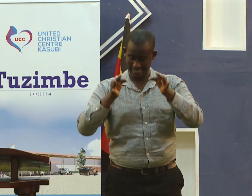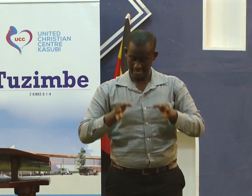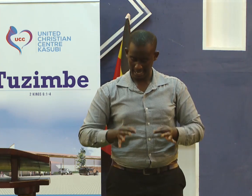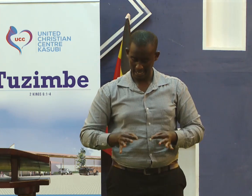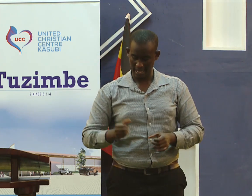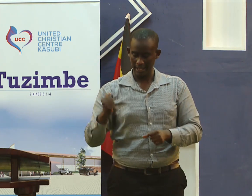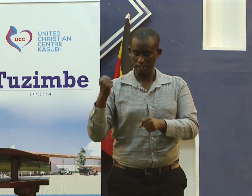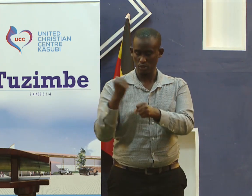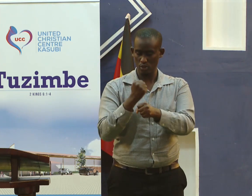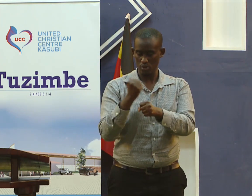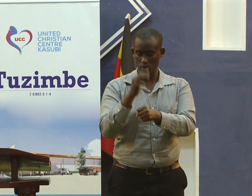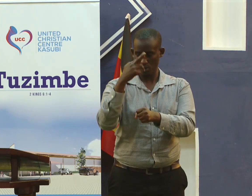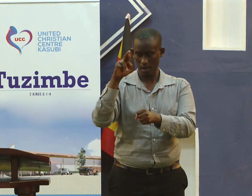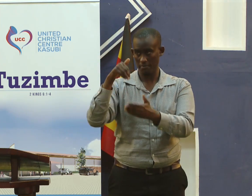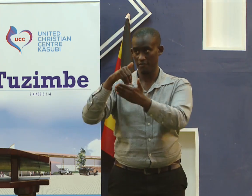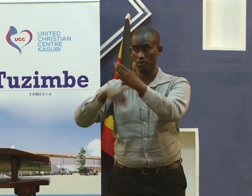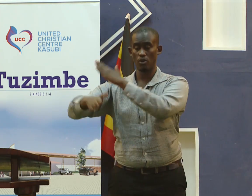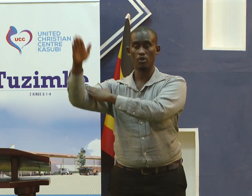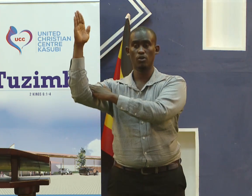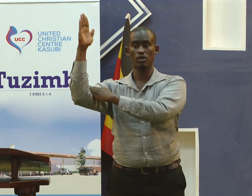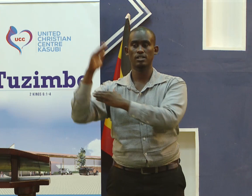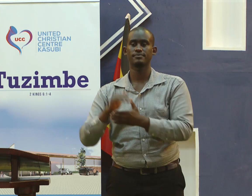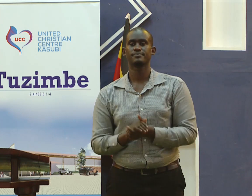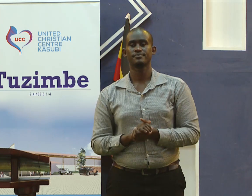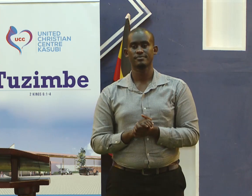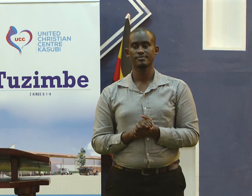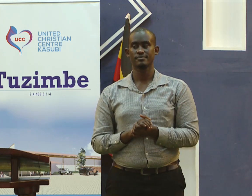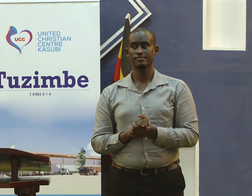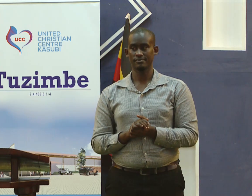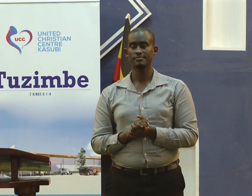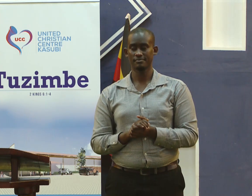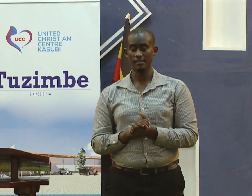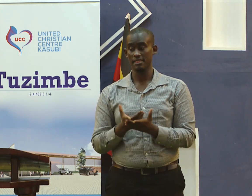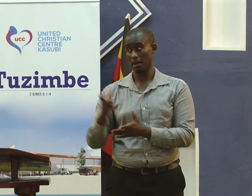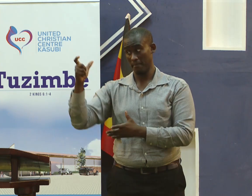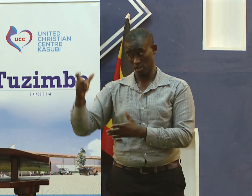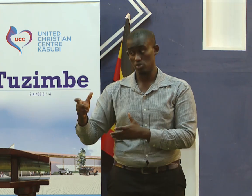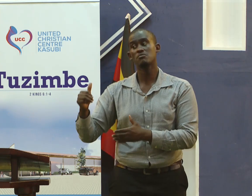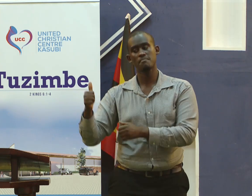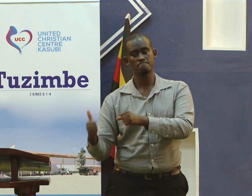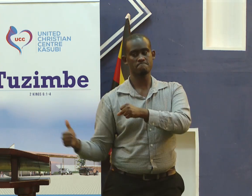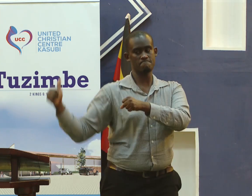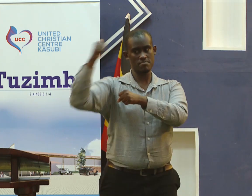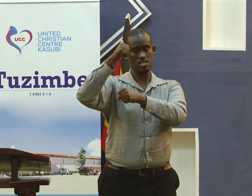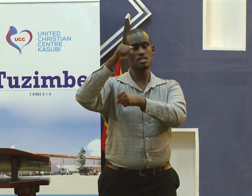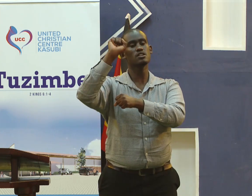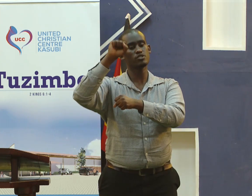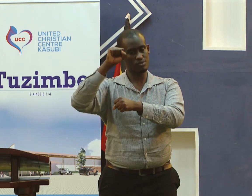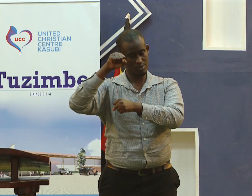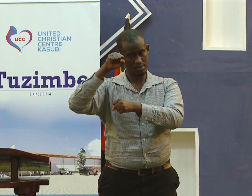if you make a decision to do what is right before the Lord the title may be greater